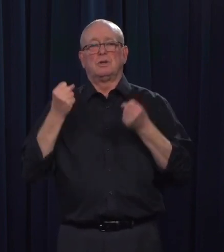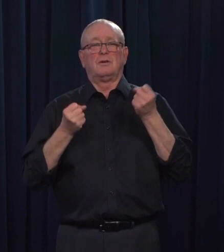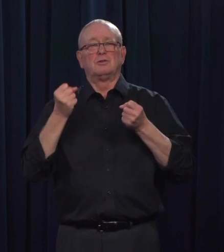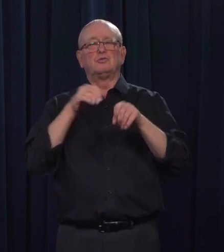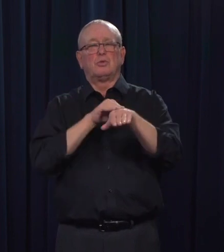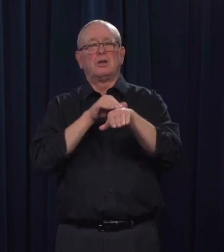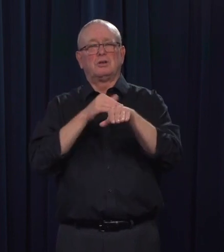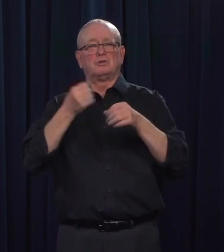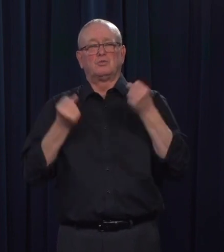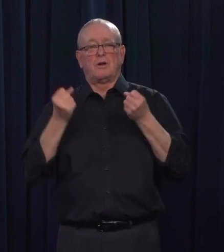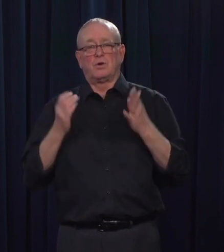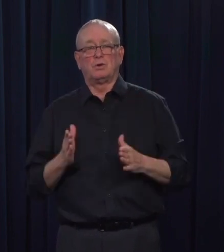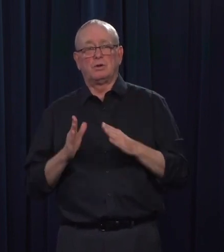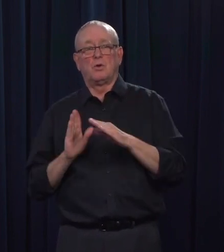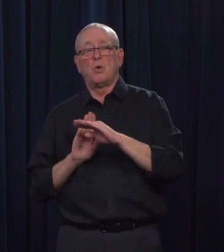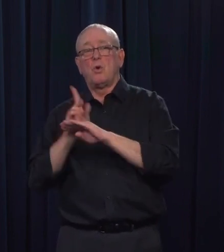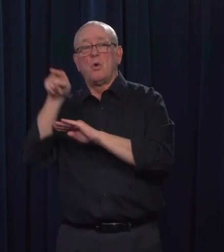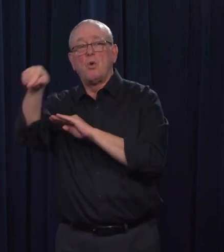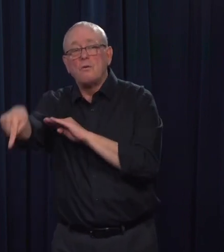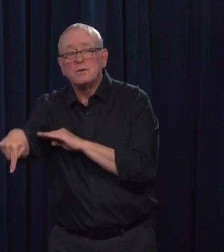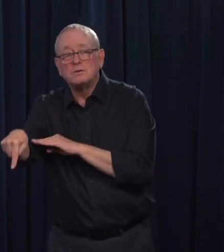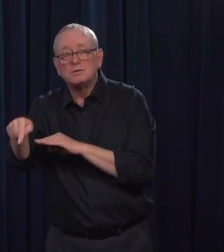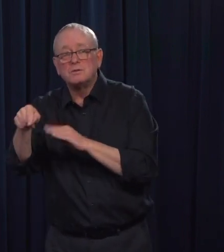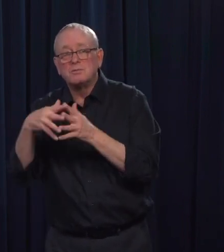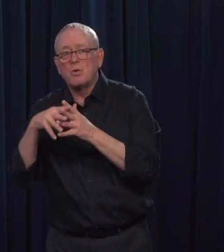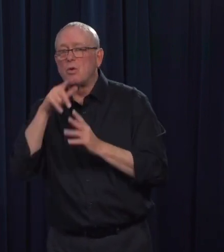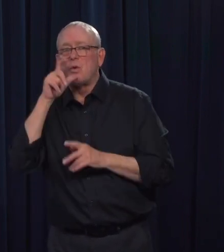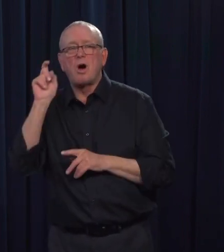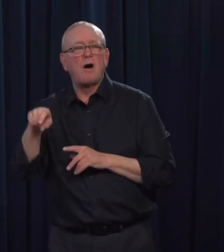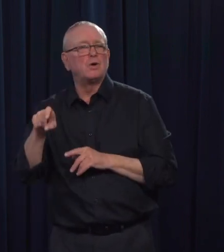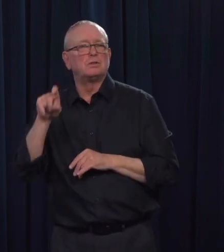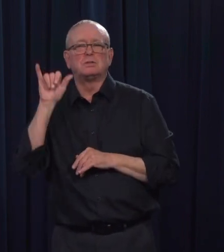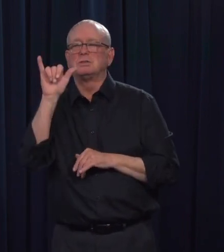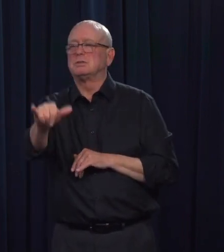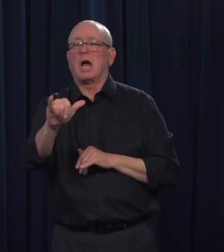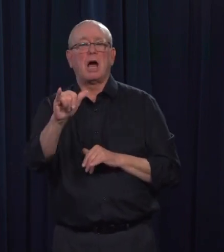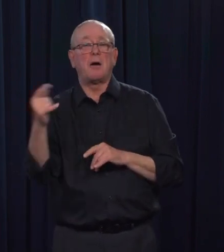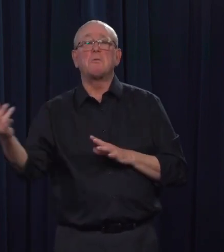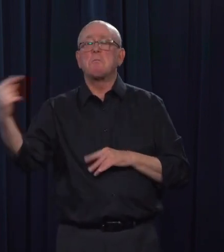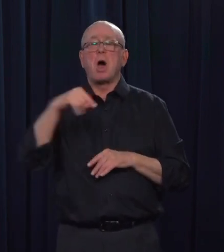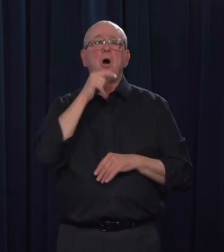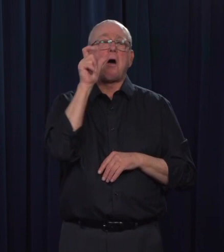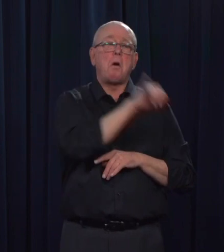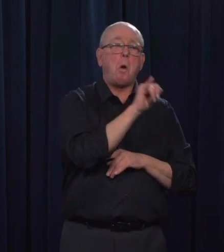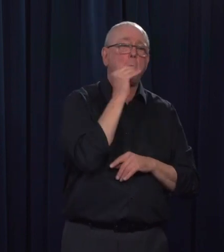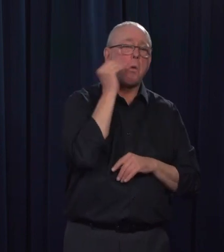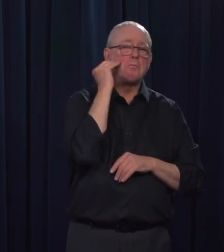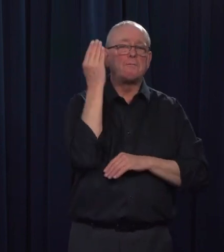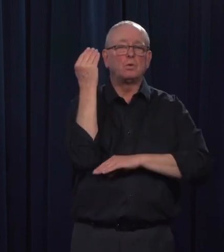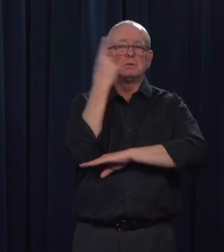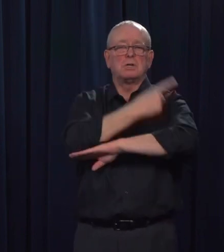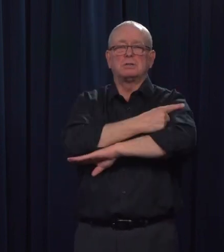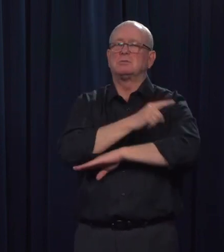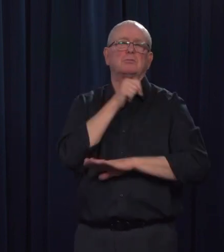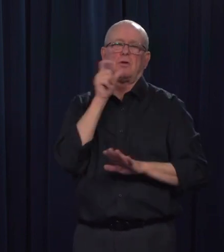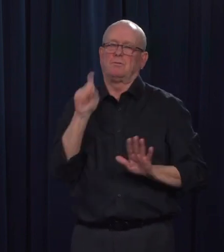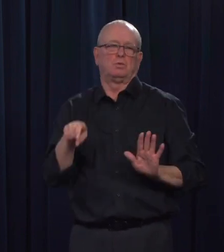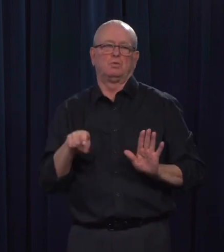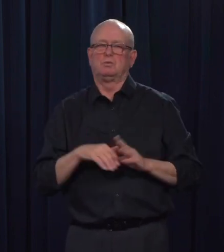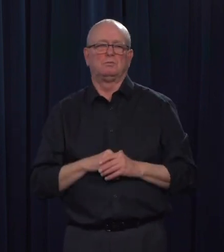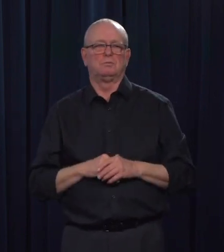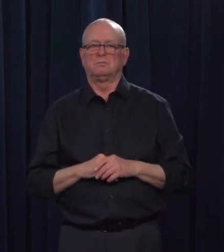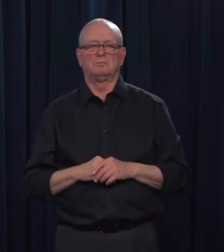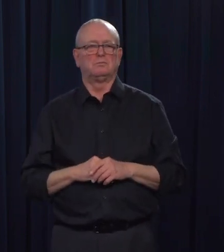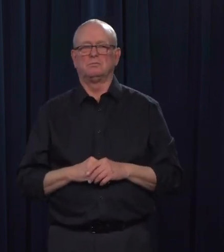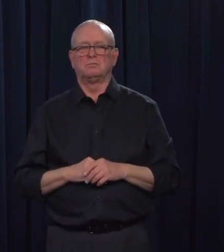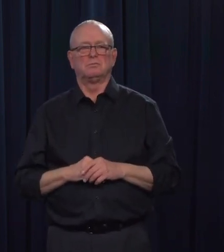U.S. border. The federal and provincial governments are also supporting small to medium-sized businesses to take some of the immediate